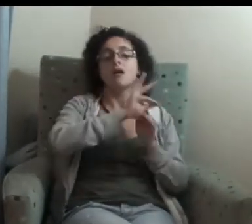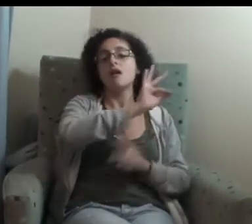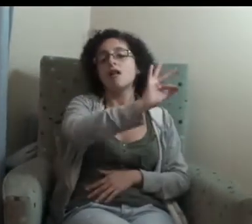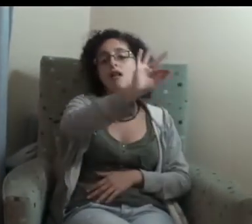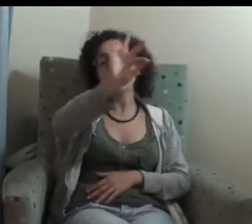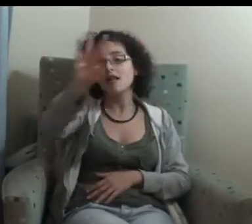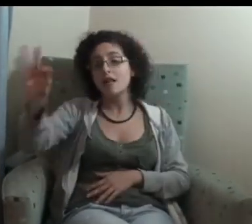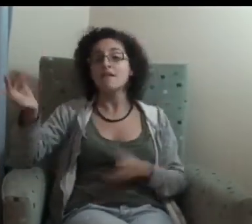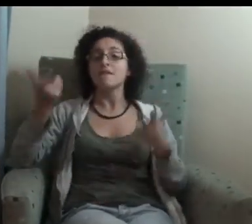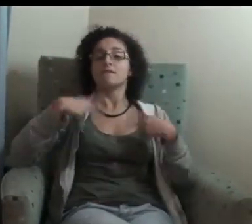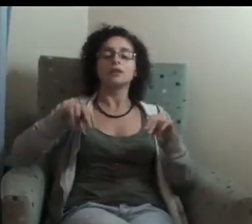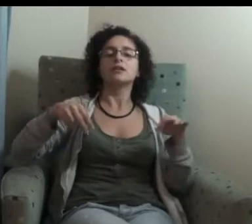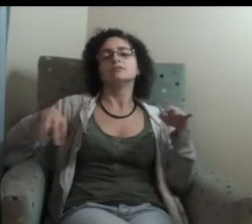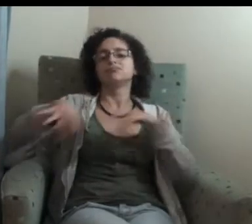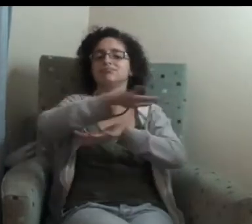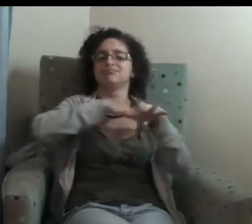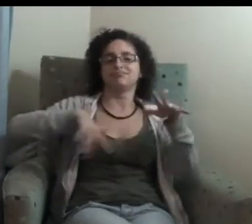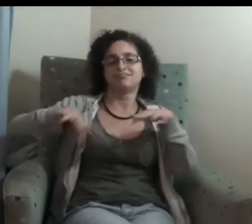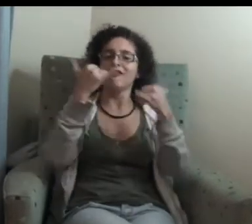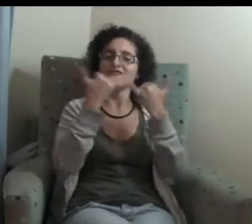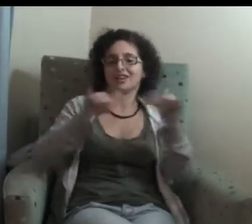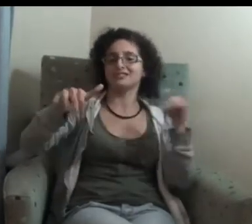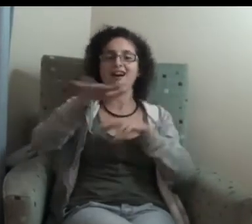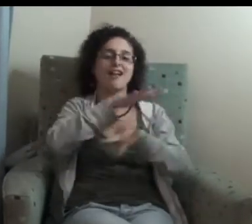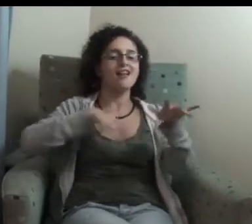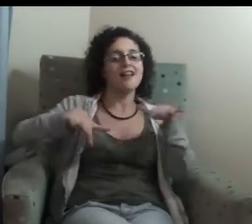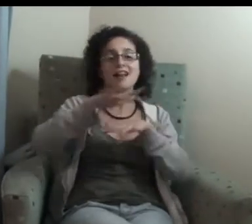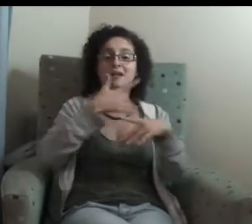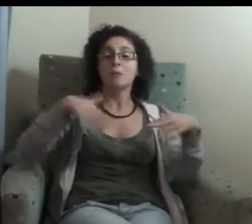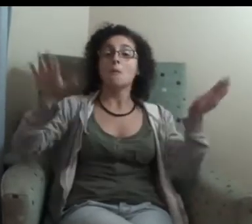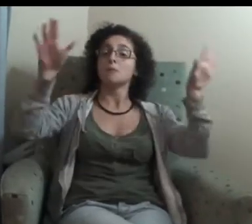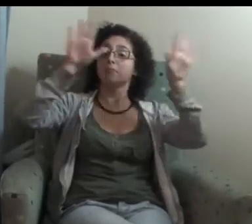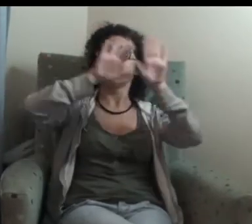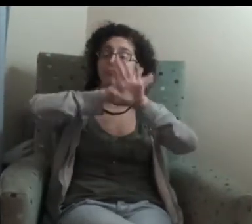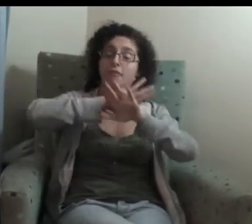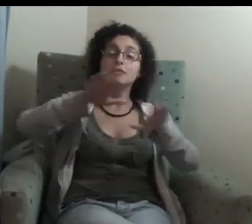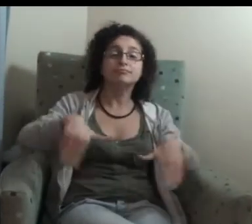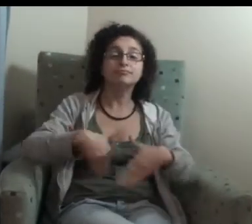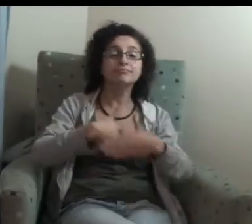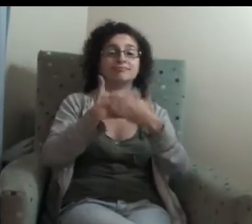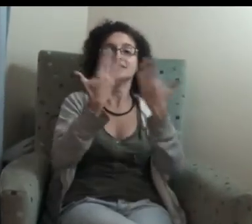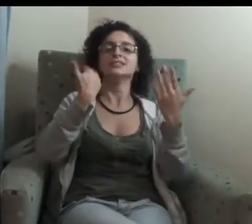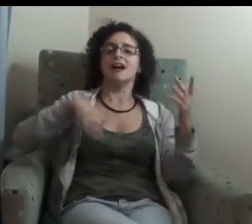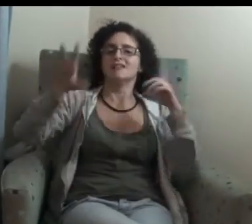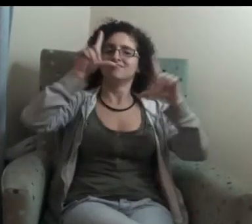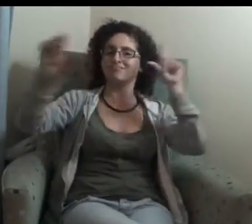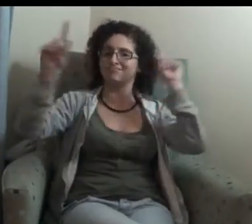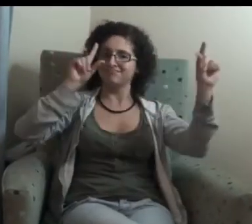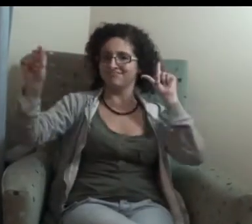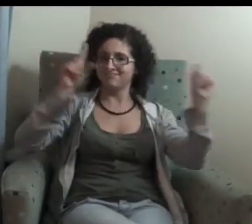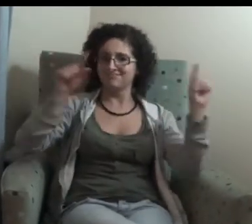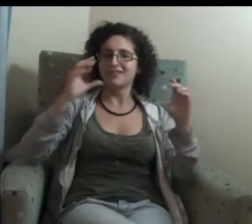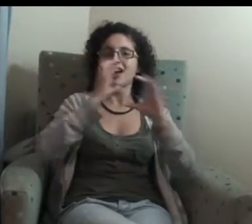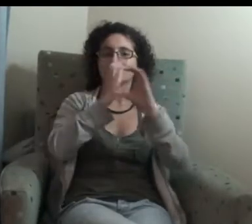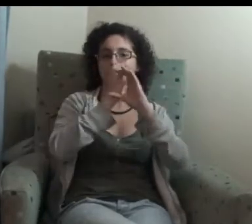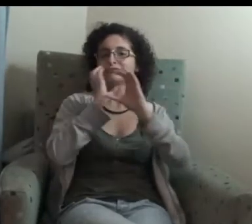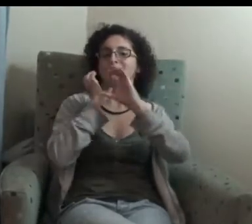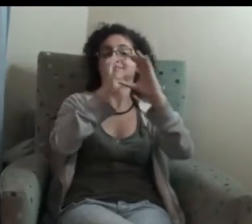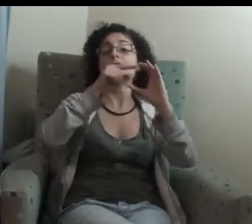our final at the City Cup. It was this huge. Britain was there. We just had a team of characters, you know. Year before, we